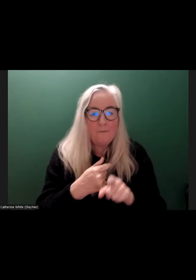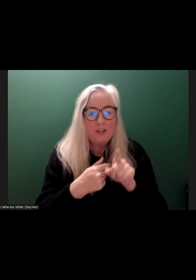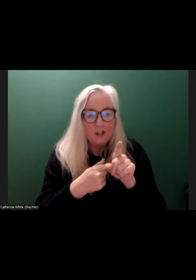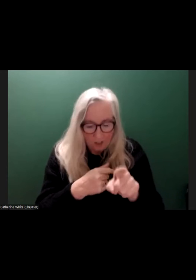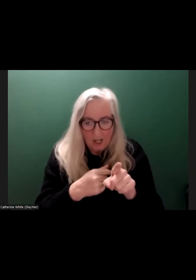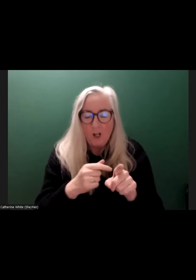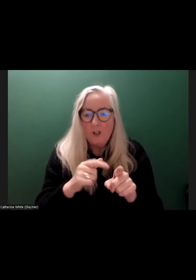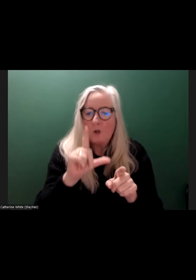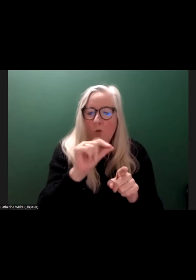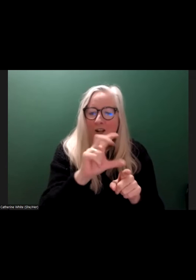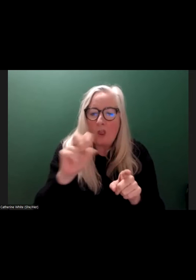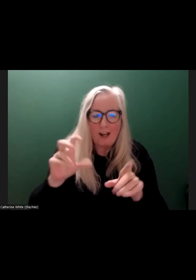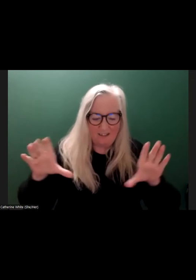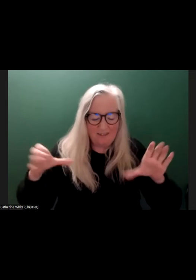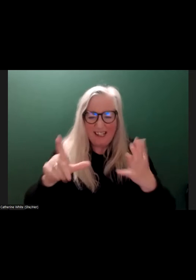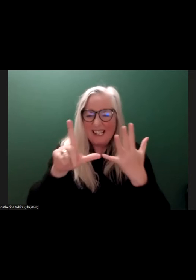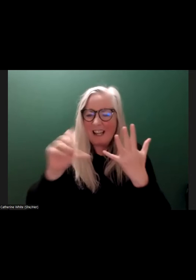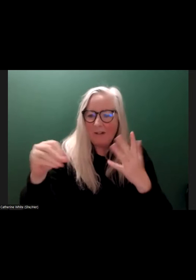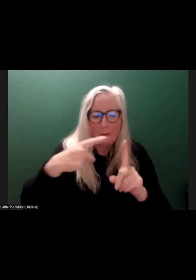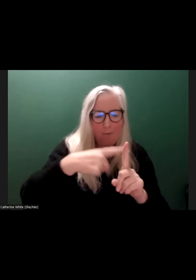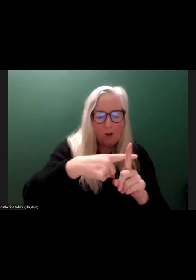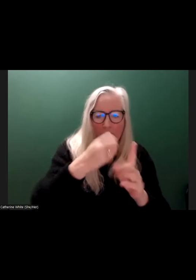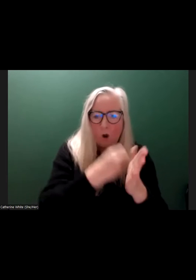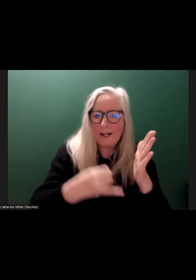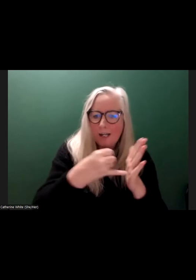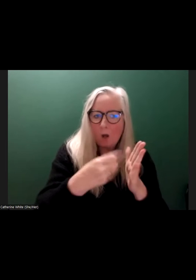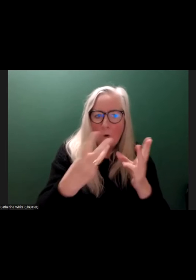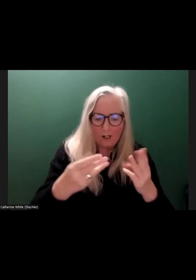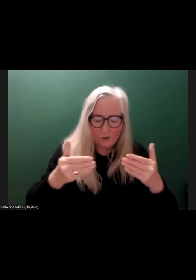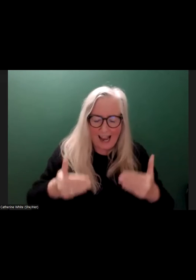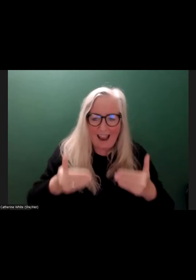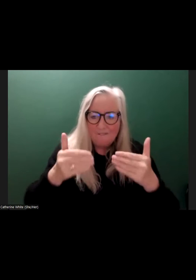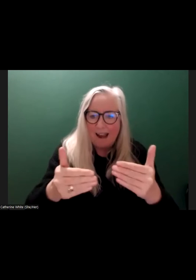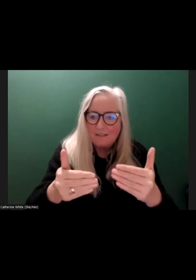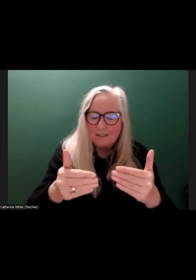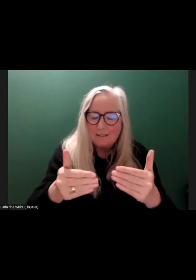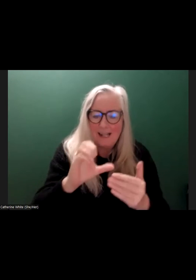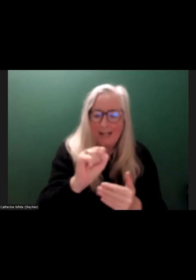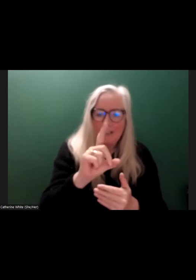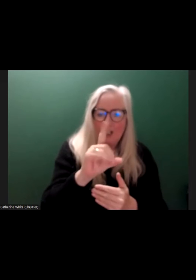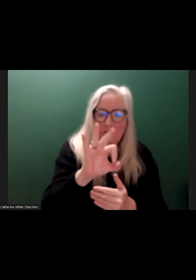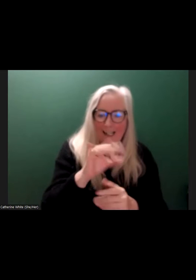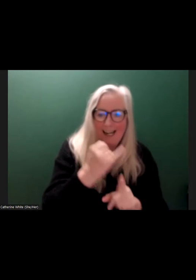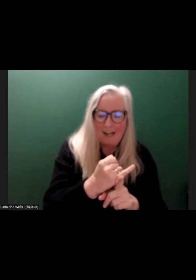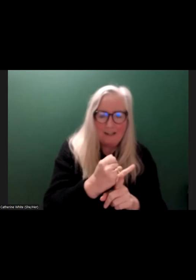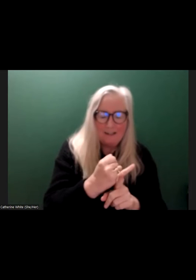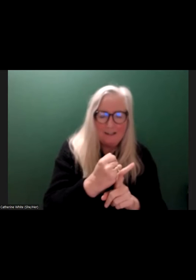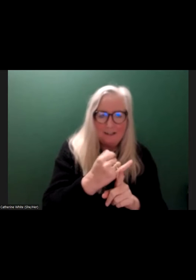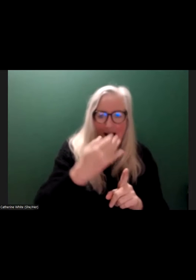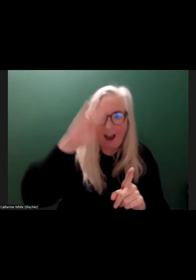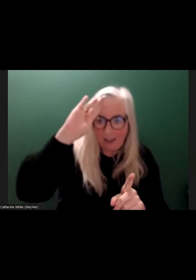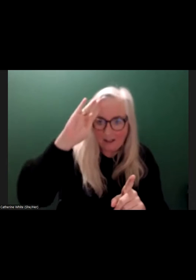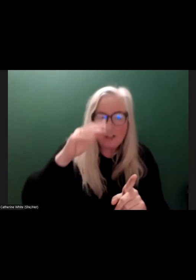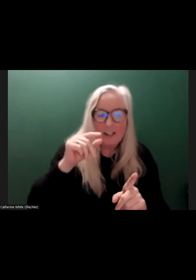Coalition 2030 is a group of 70 plus organisations that want to advance the sustainable development goals in Ireland, civil society